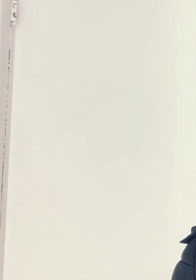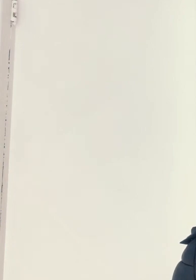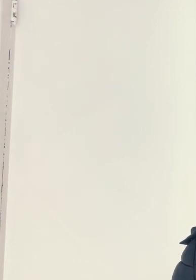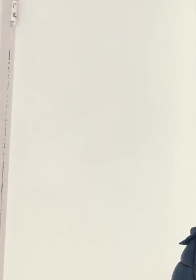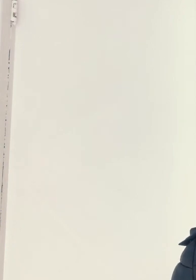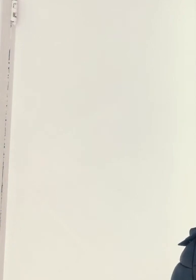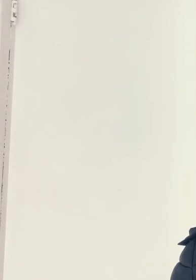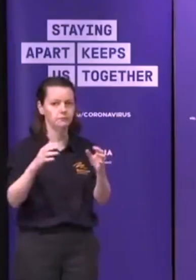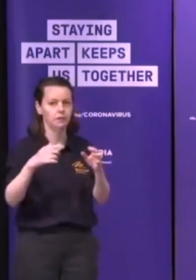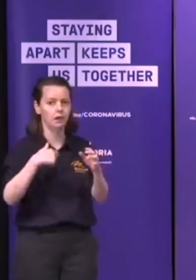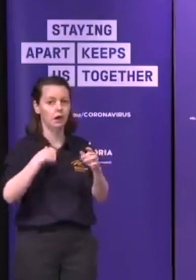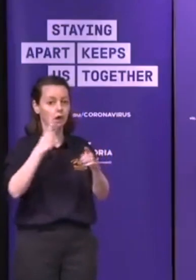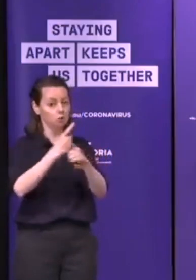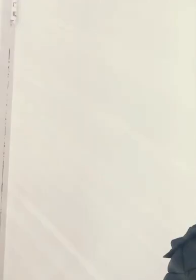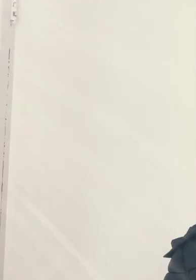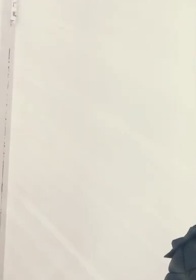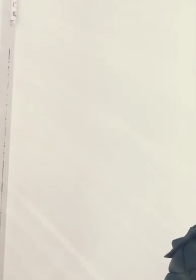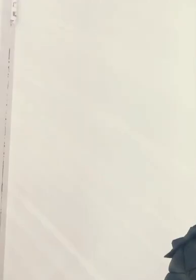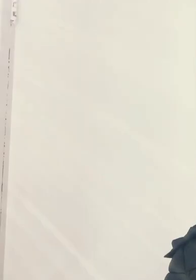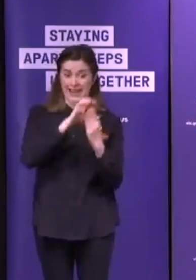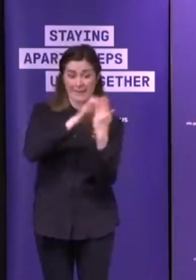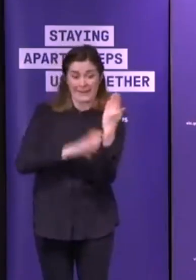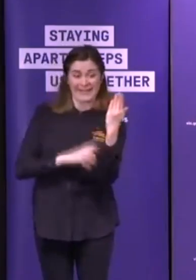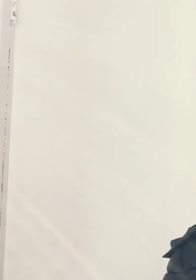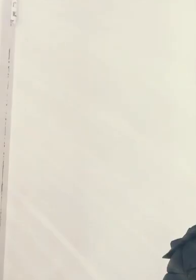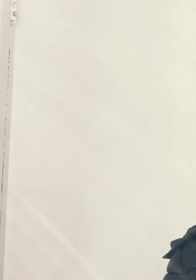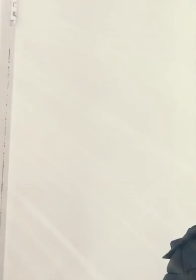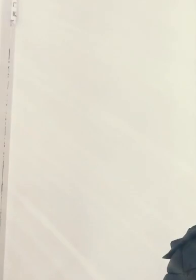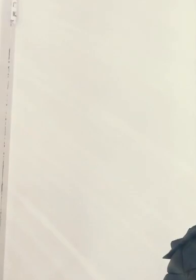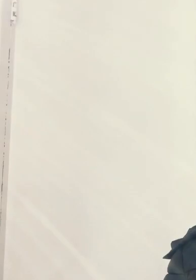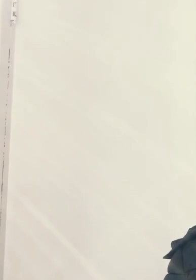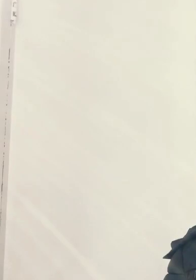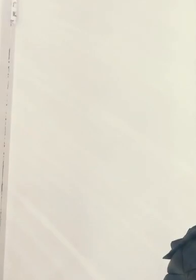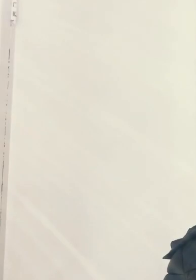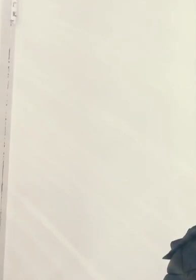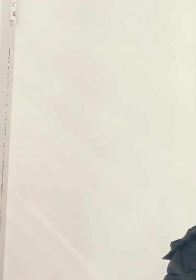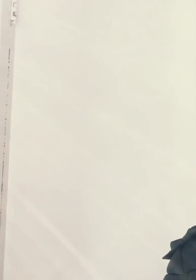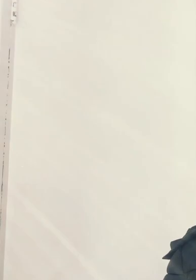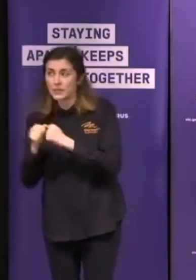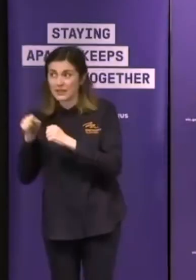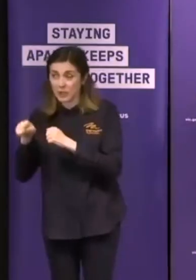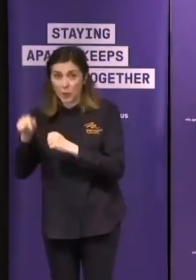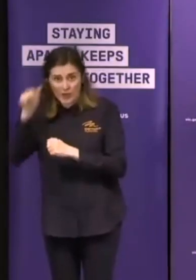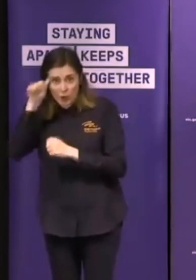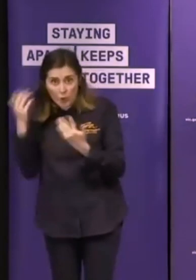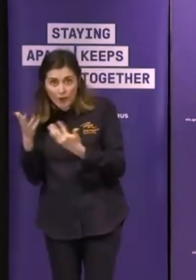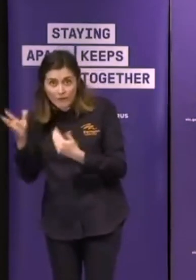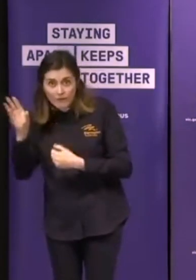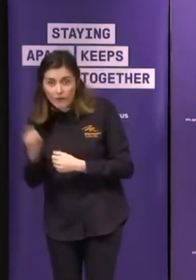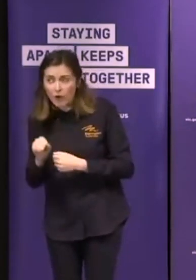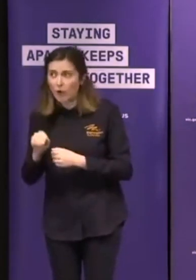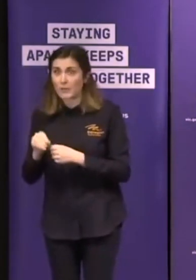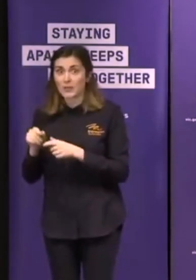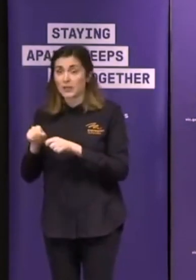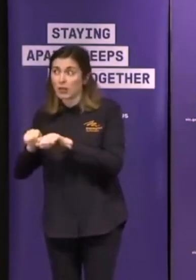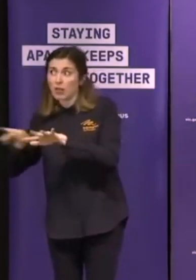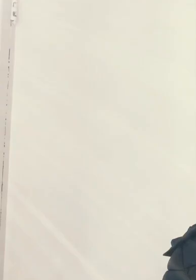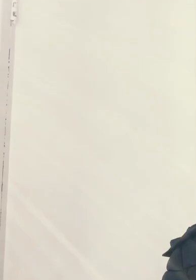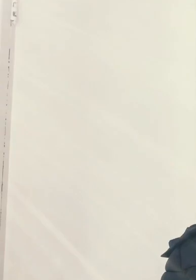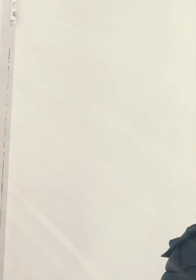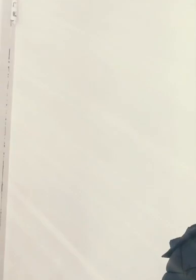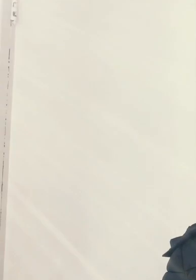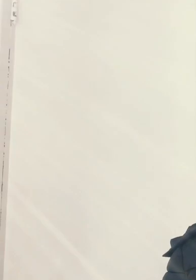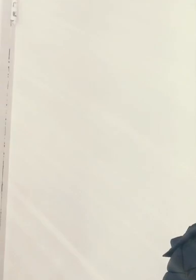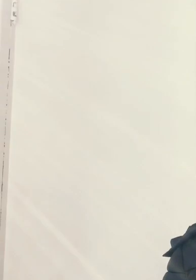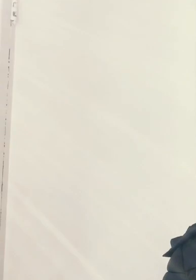as in parting hard? Yeah. Is that a yes? Yes. I heard she was parting until Sunday. If I could call Sunday right now, I would, but I